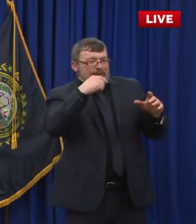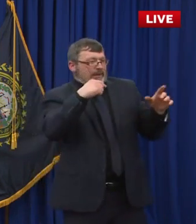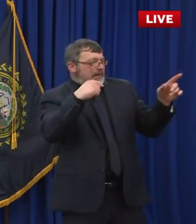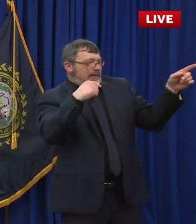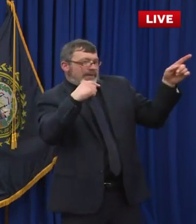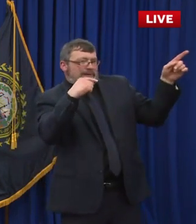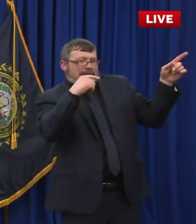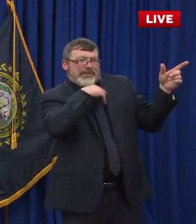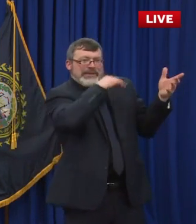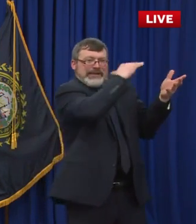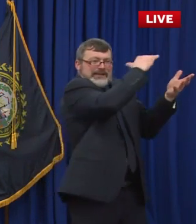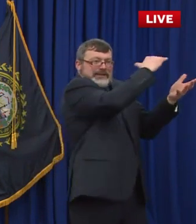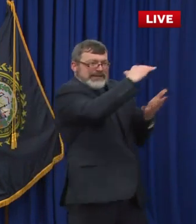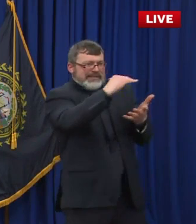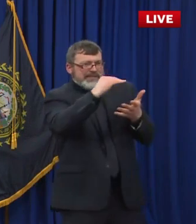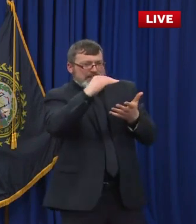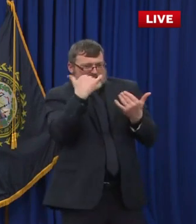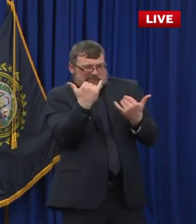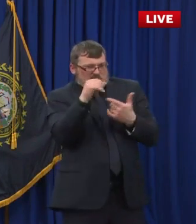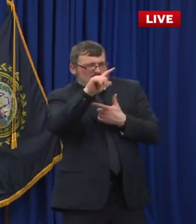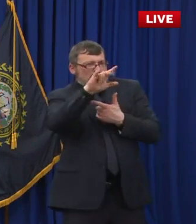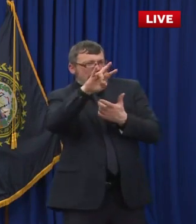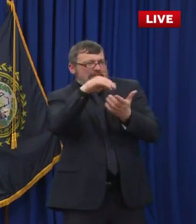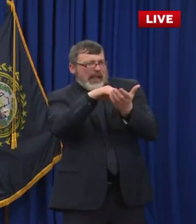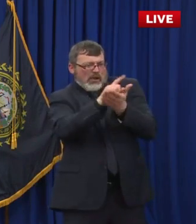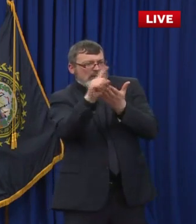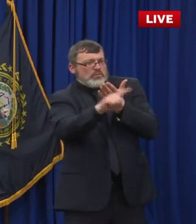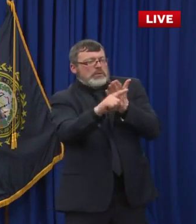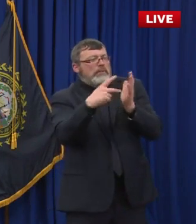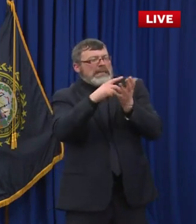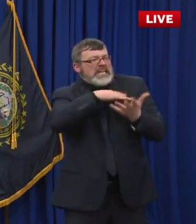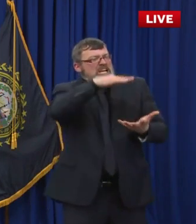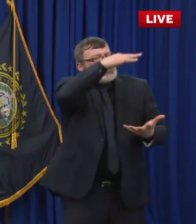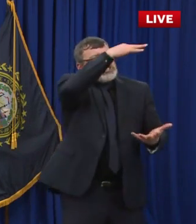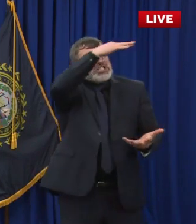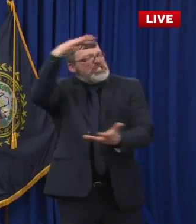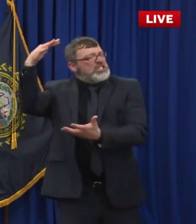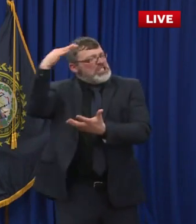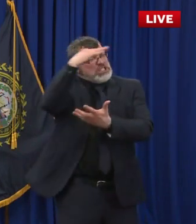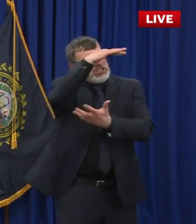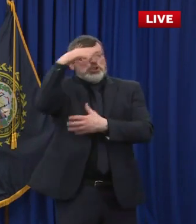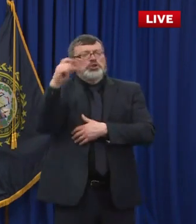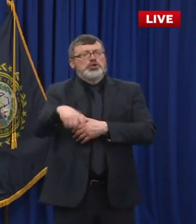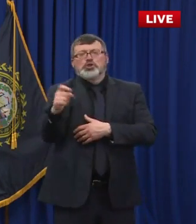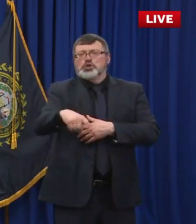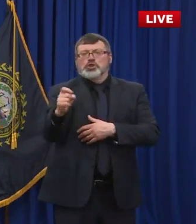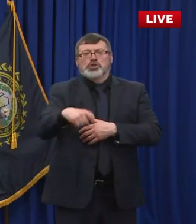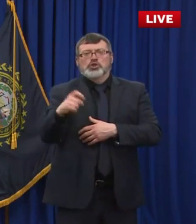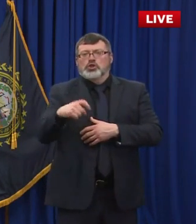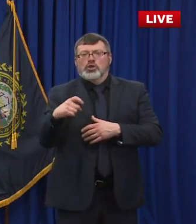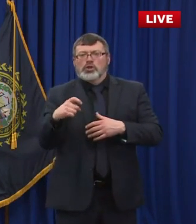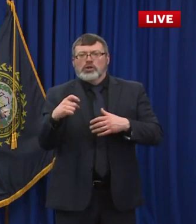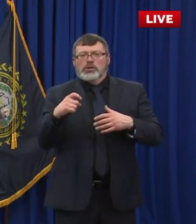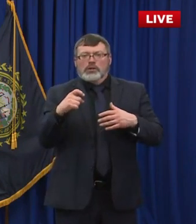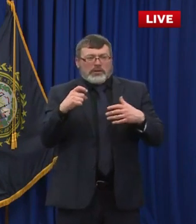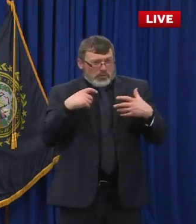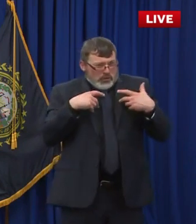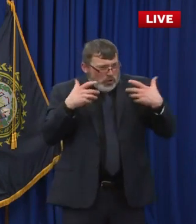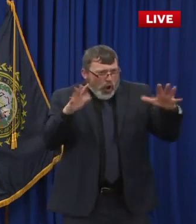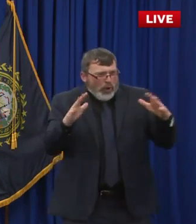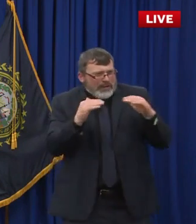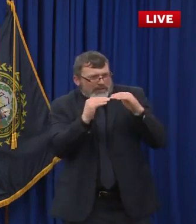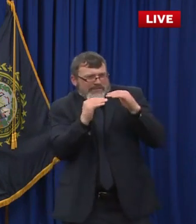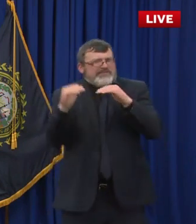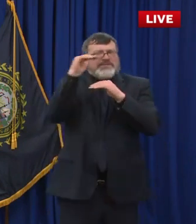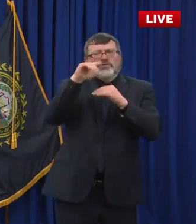is it over 20,000? It's over 20,000 on any given week. So the math says that we should be able to work through that population. If they all choose to take it, by the way,